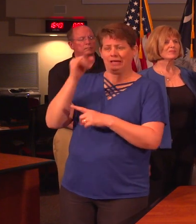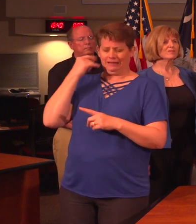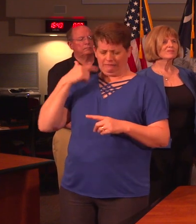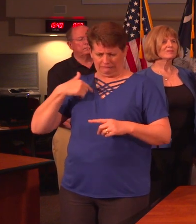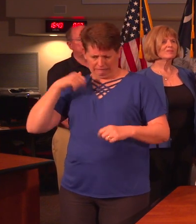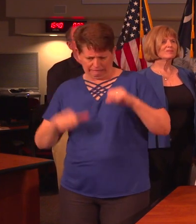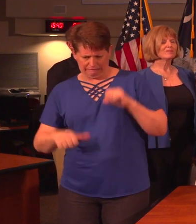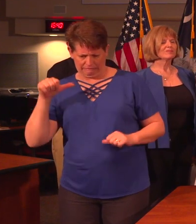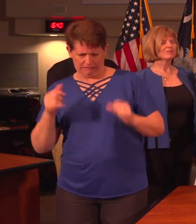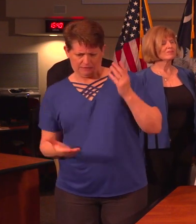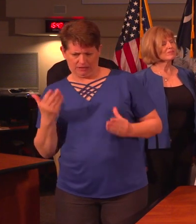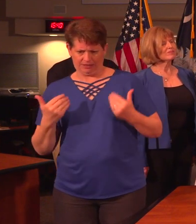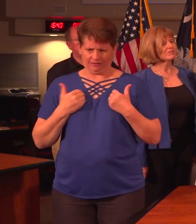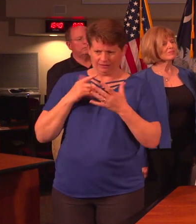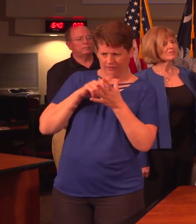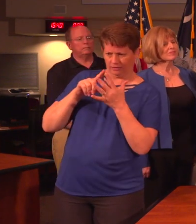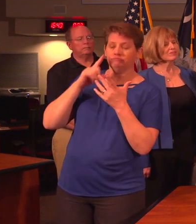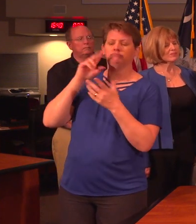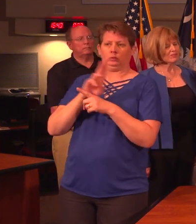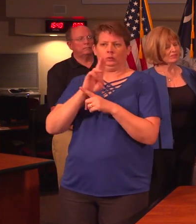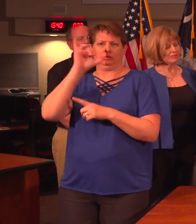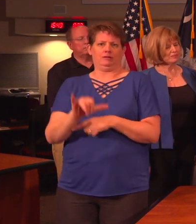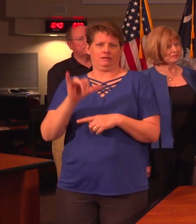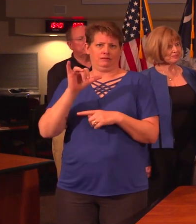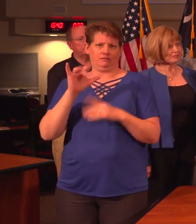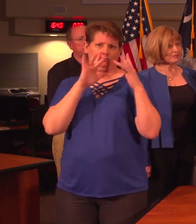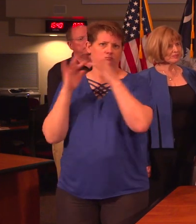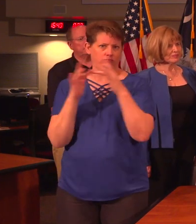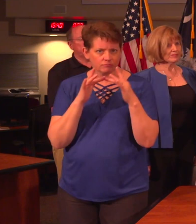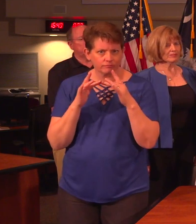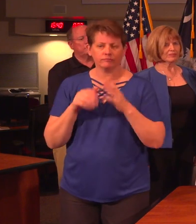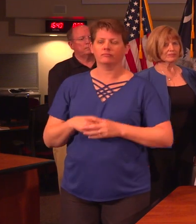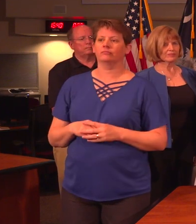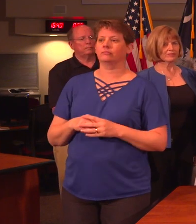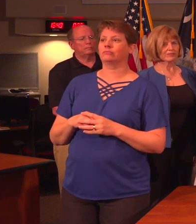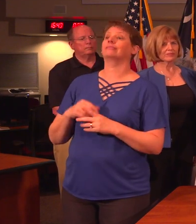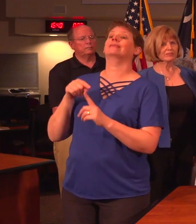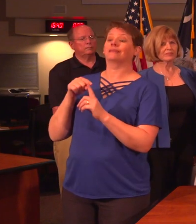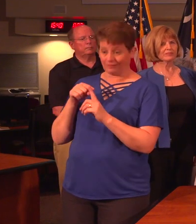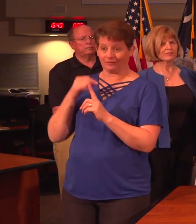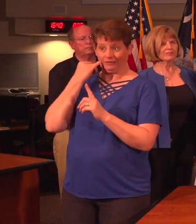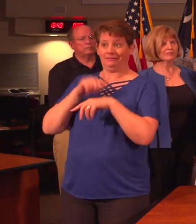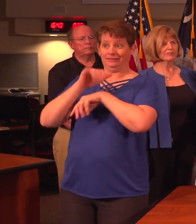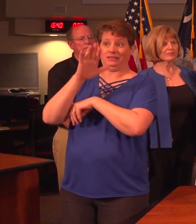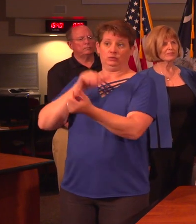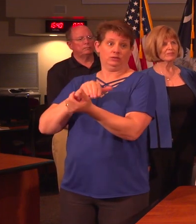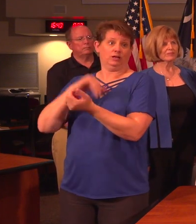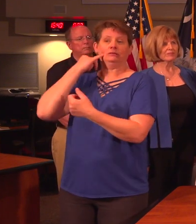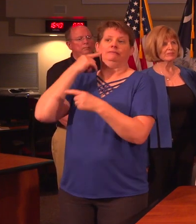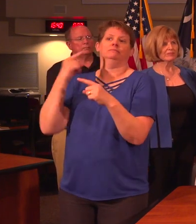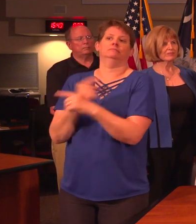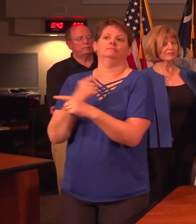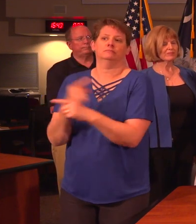think that they may have the virus and then to proceed to a doctor if it